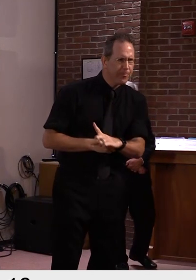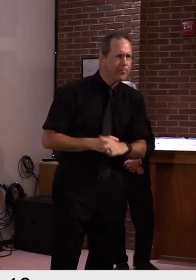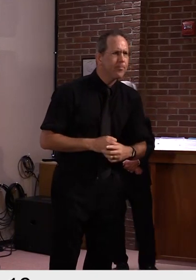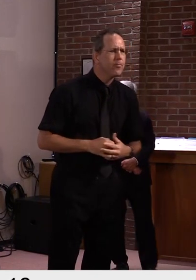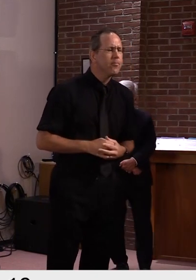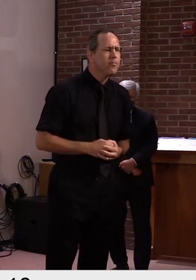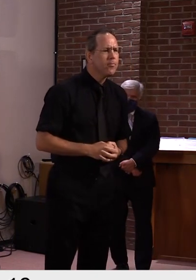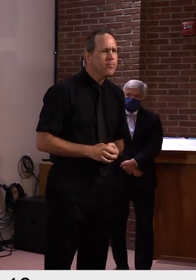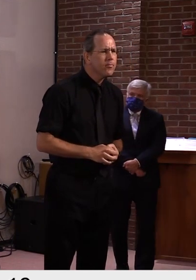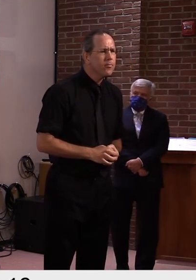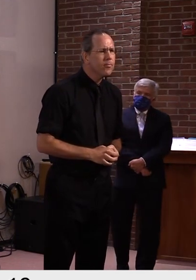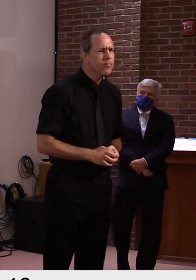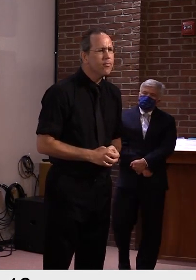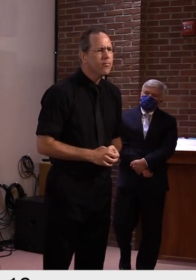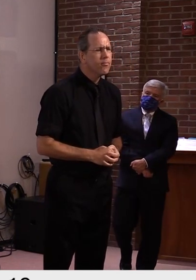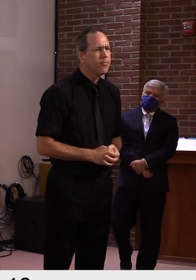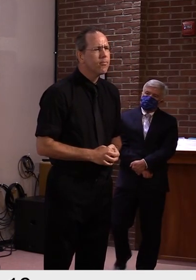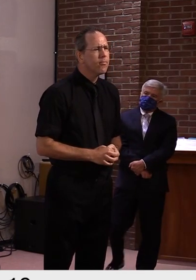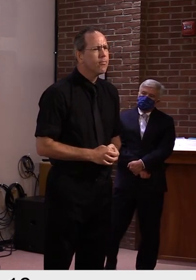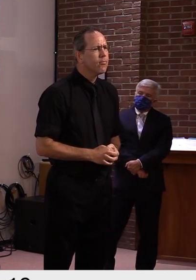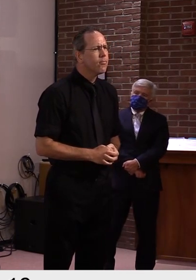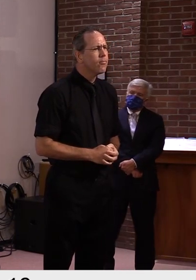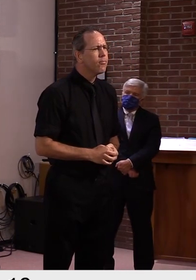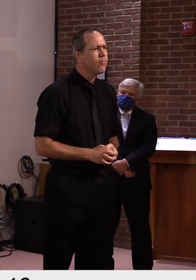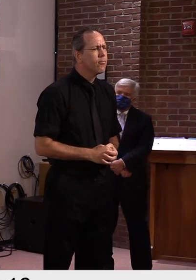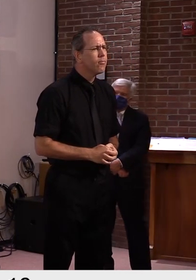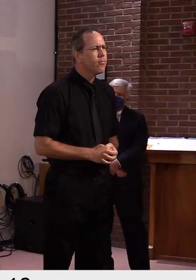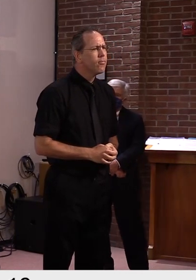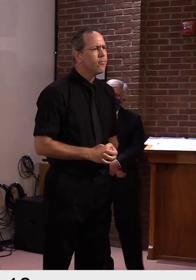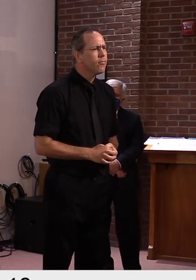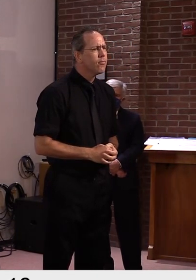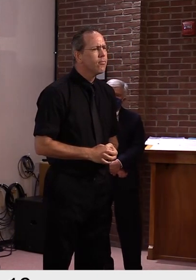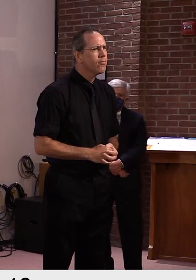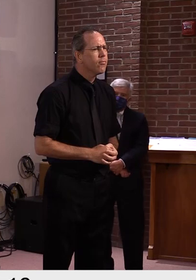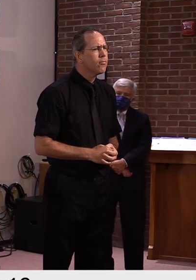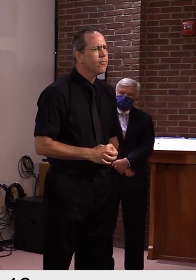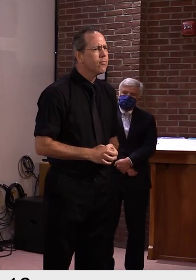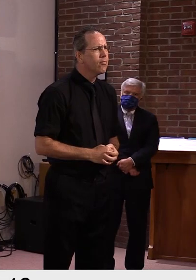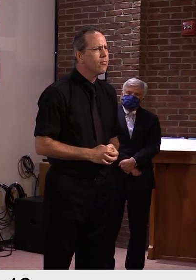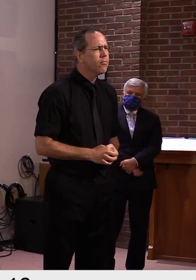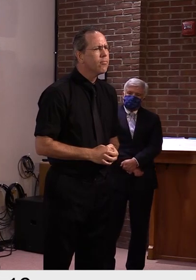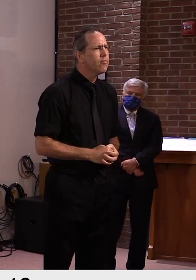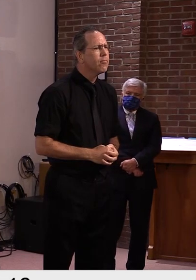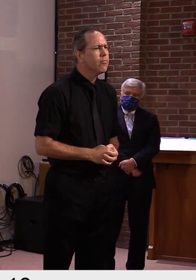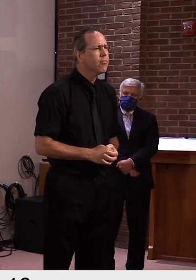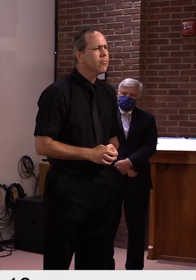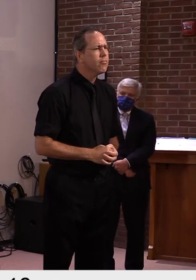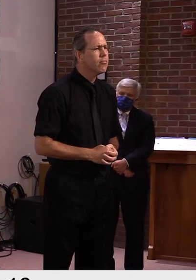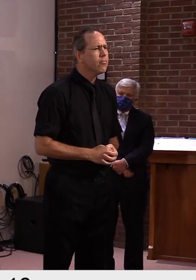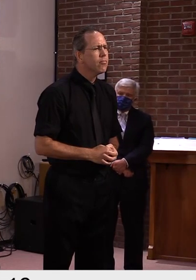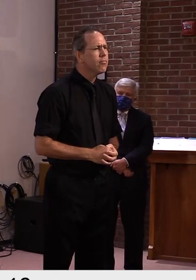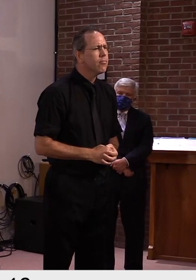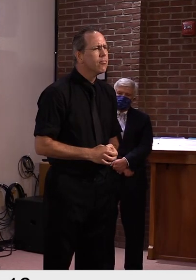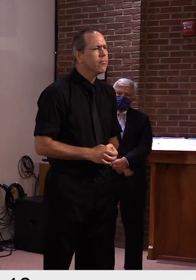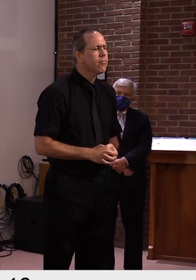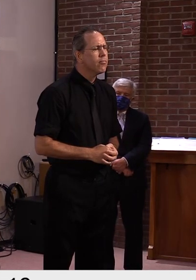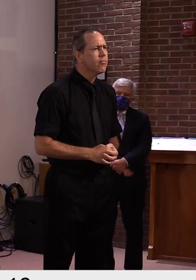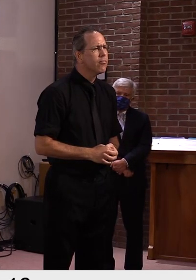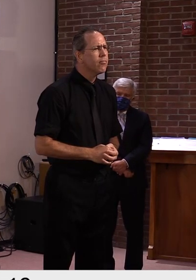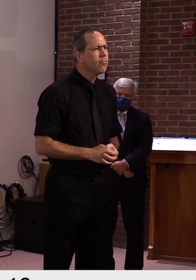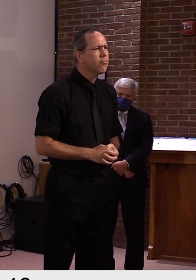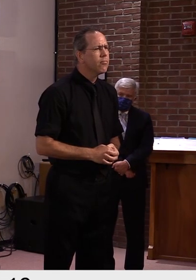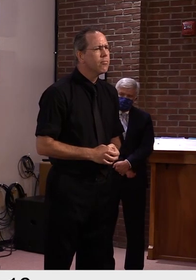for Lieutenant Governor? Obviously, we just had a Democratic primary where someone who has never held public office before has been